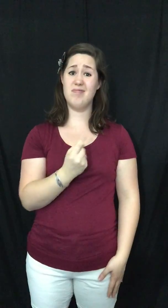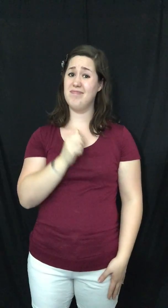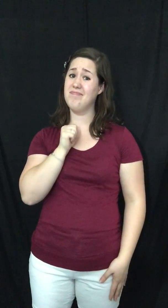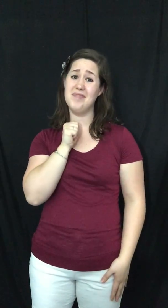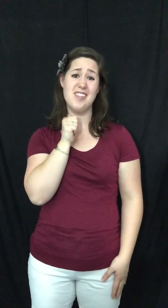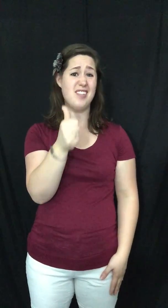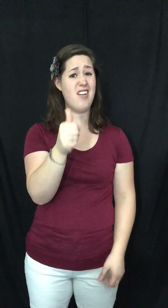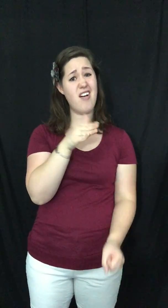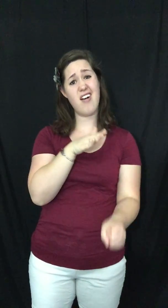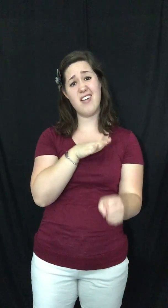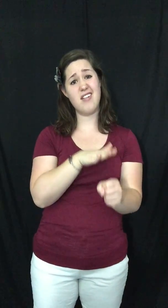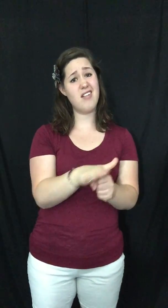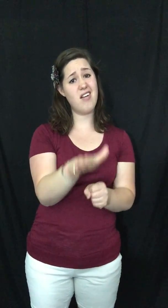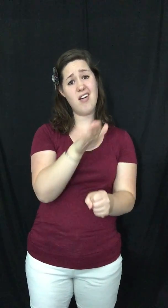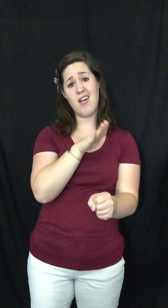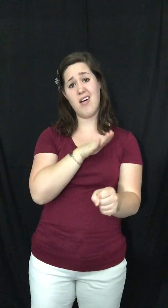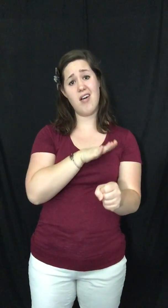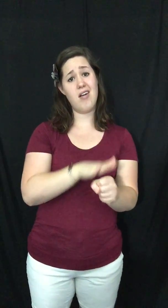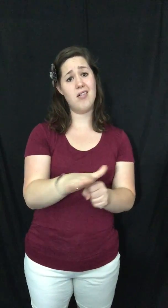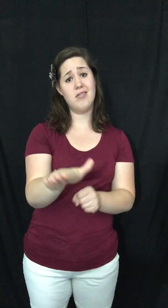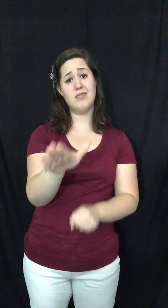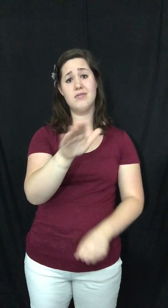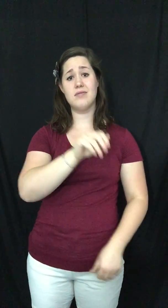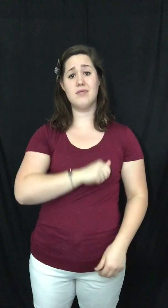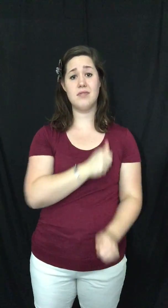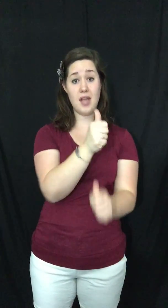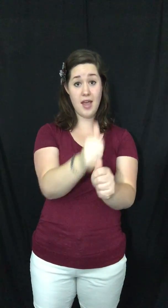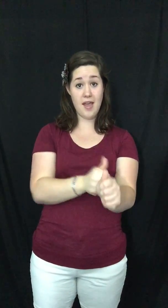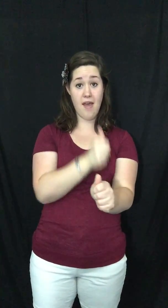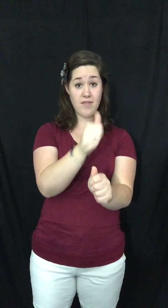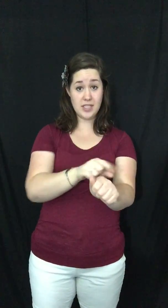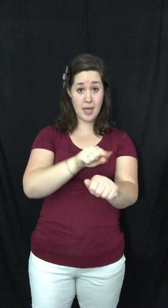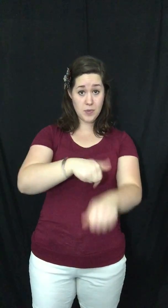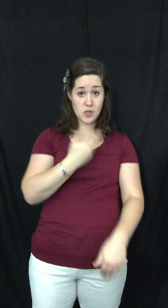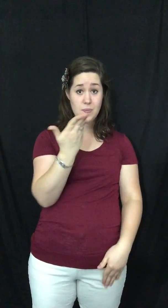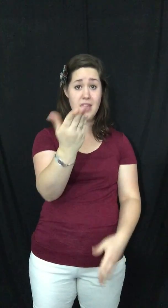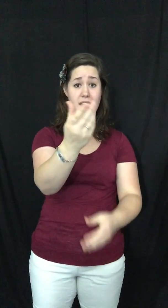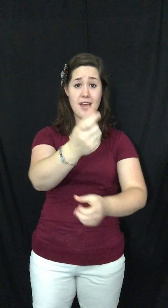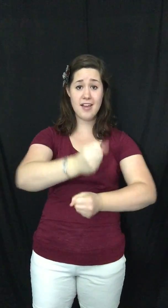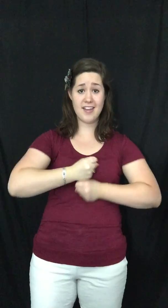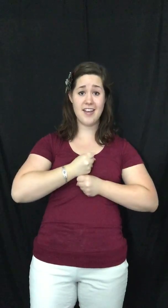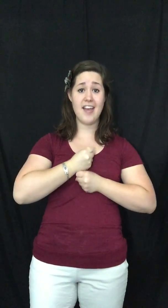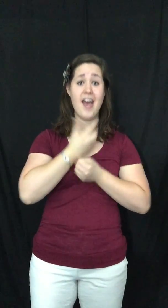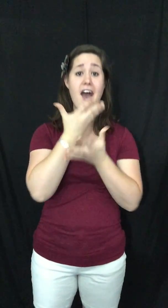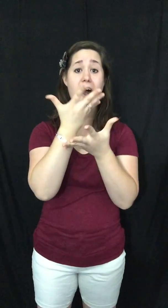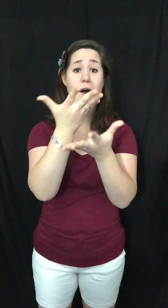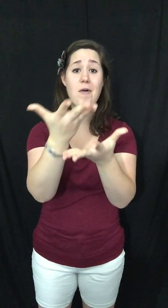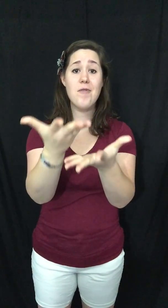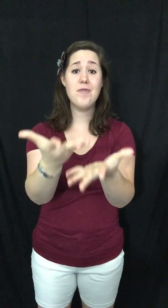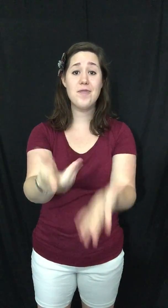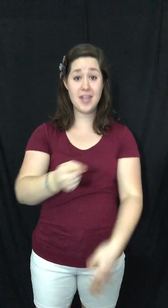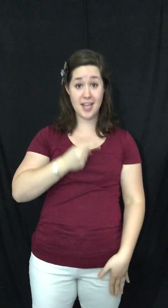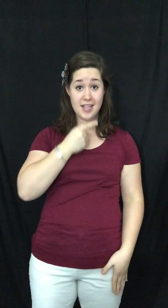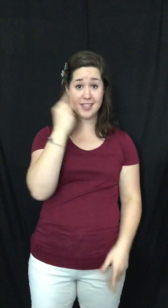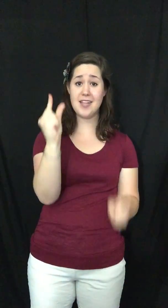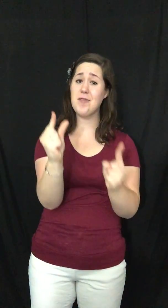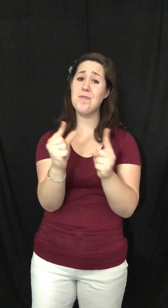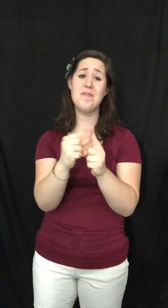it's not enough Every time you speak out, I say the